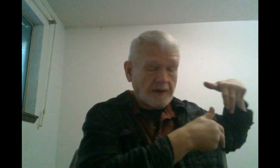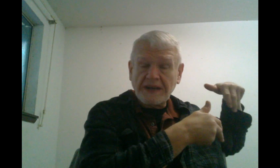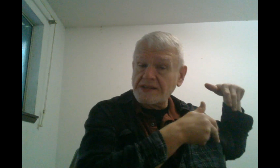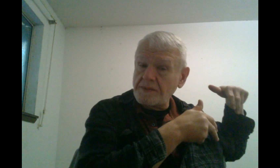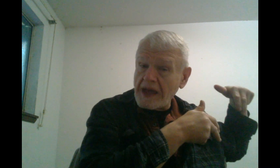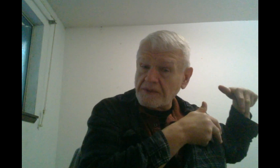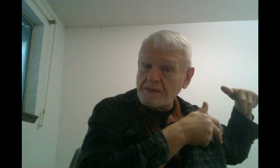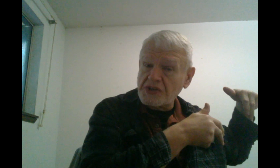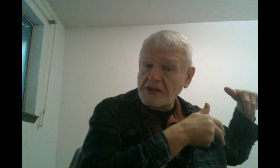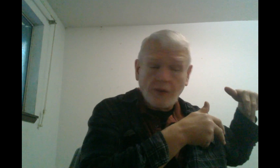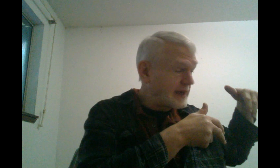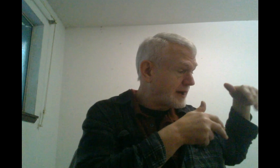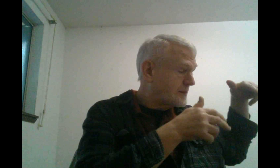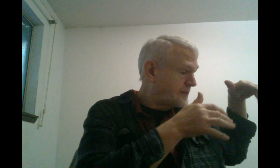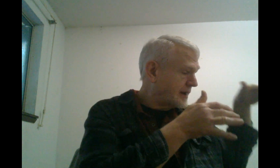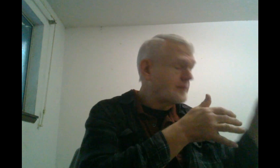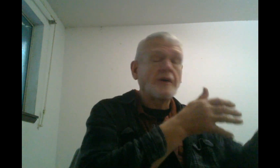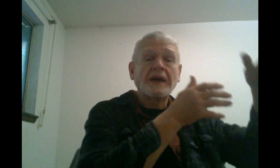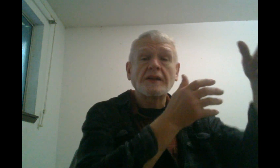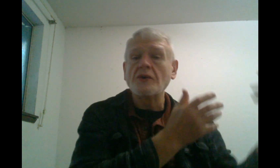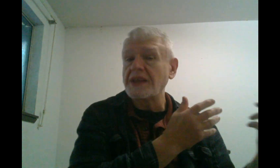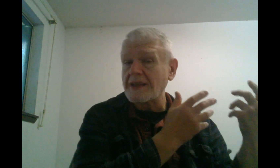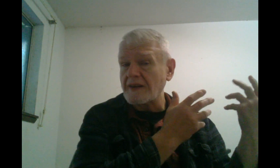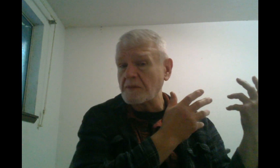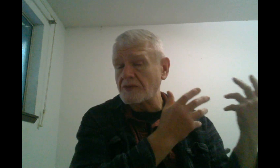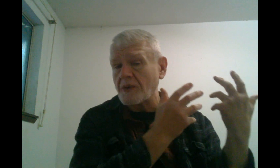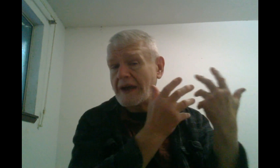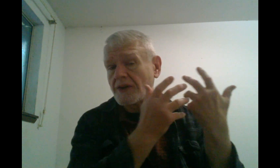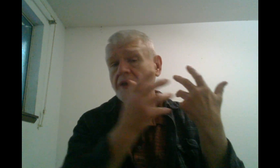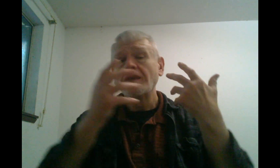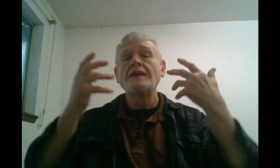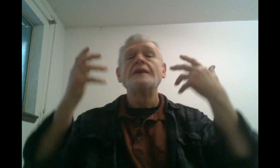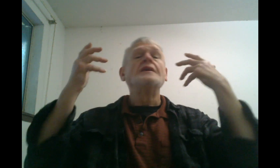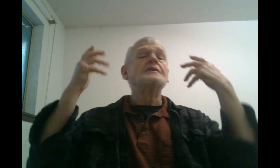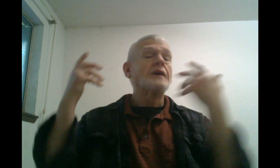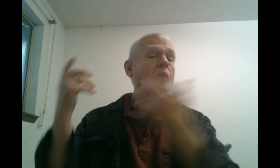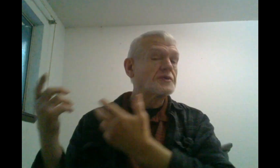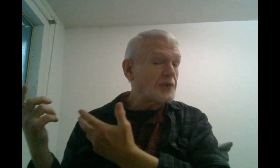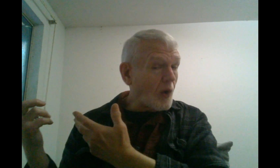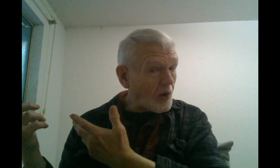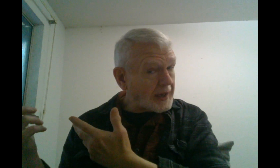put my sleep apnea machine away. Got to pick up all my clothing that I've moved around. So, oh joy.